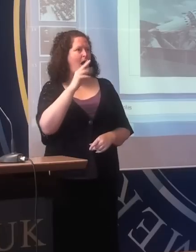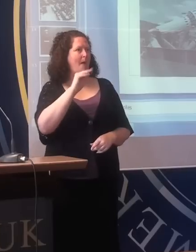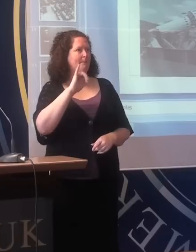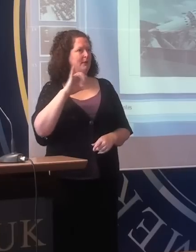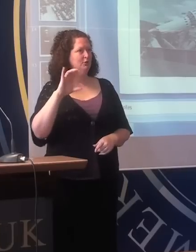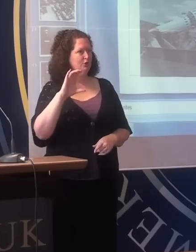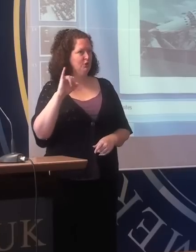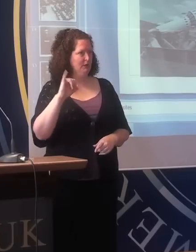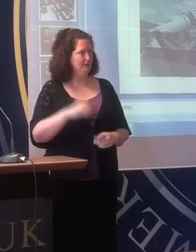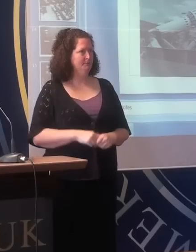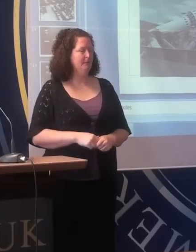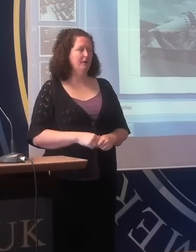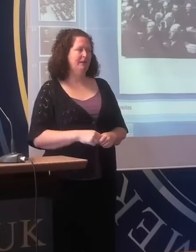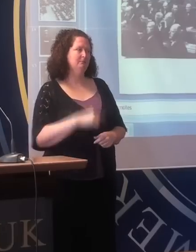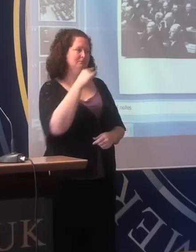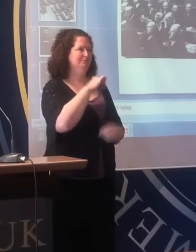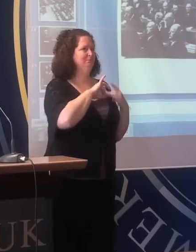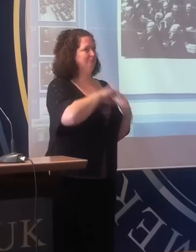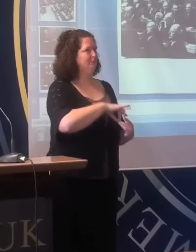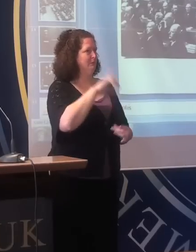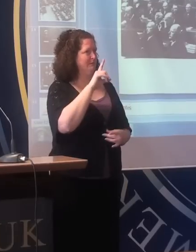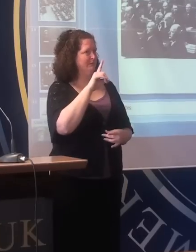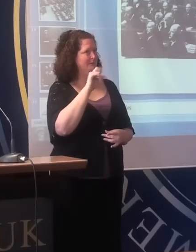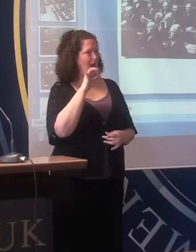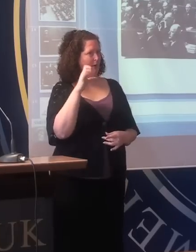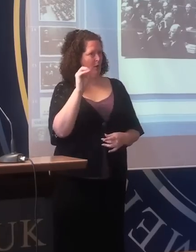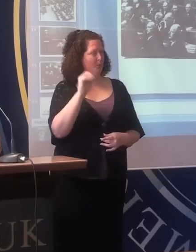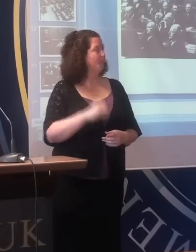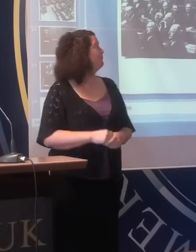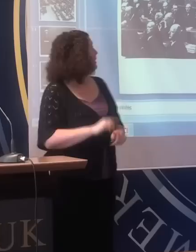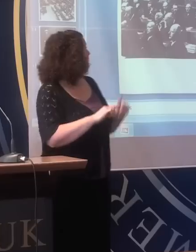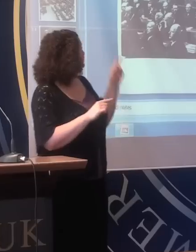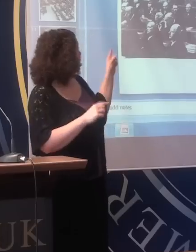attributed to Darien Kordich. But let's go back here to the,